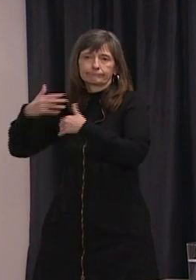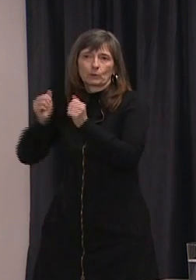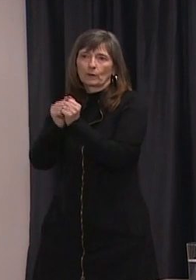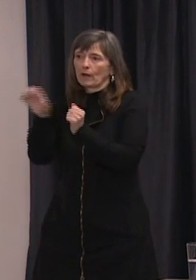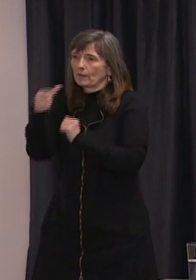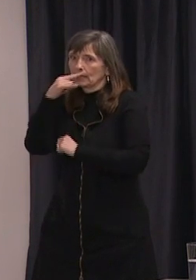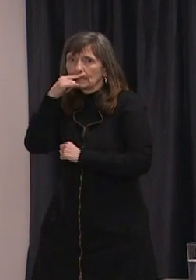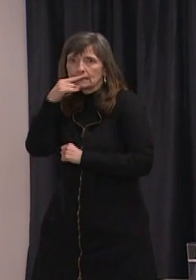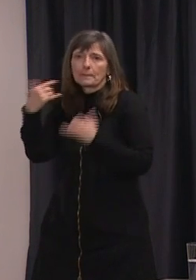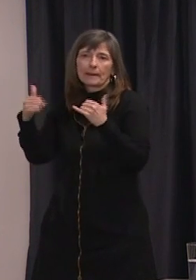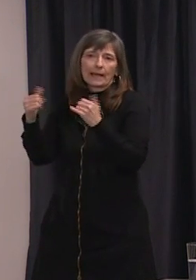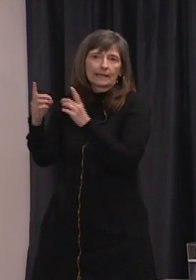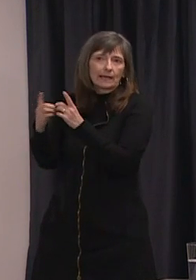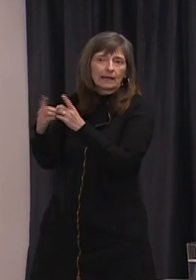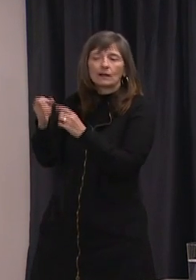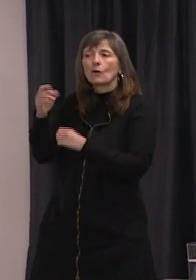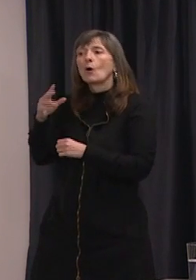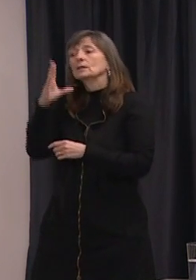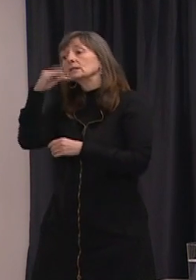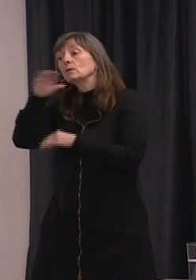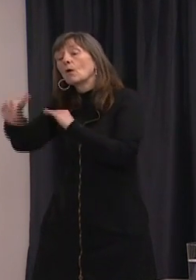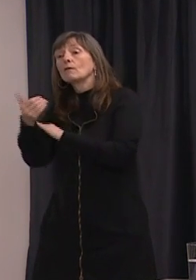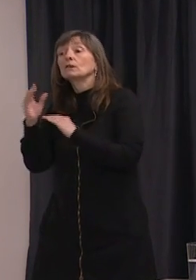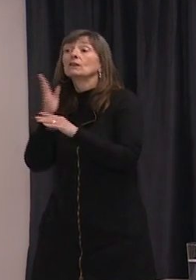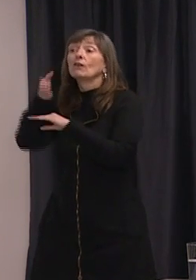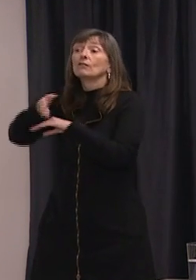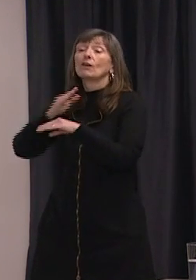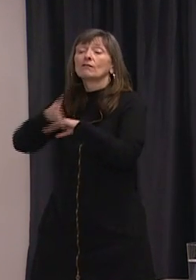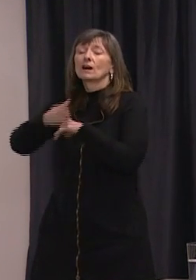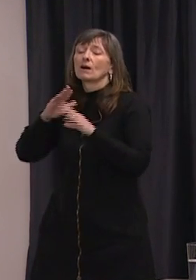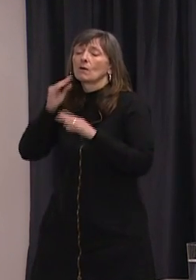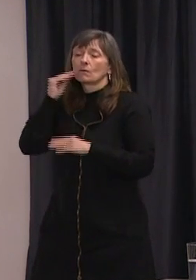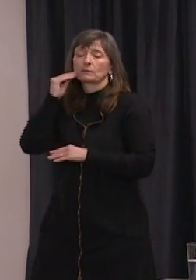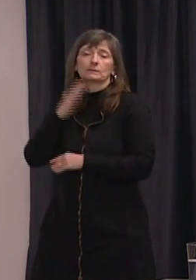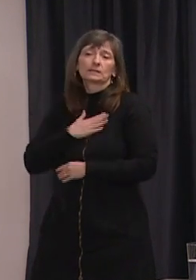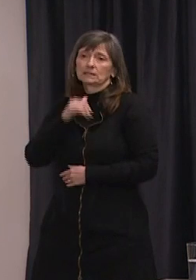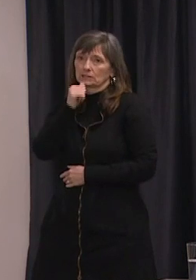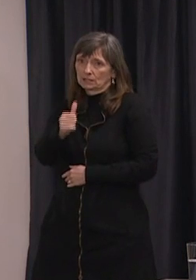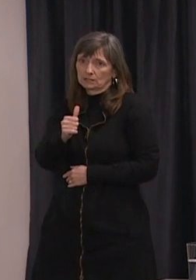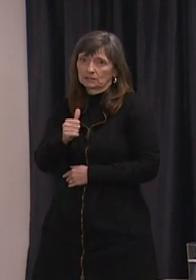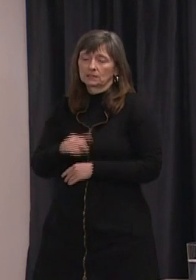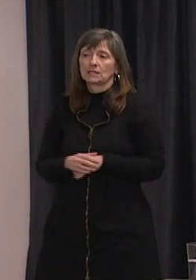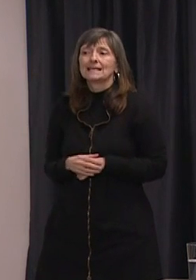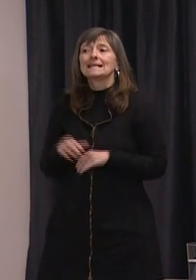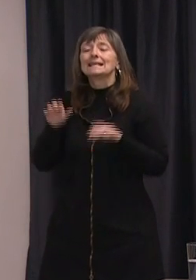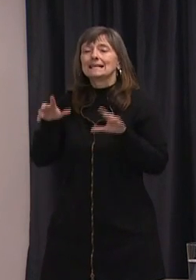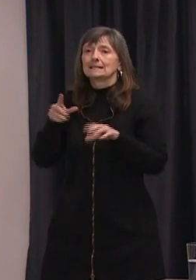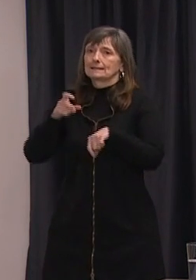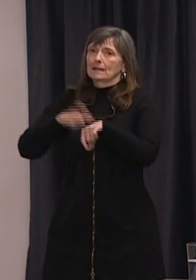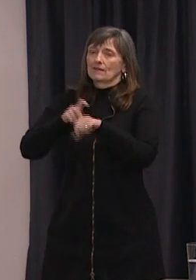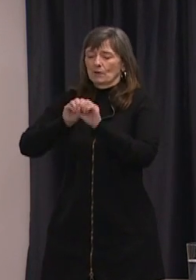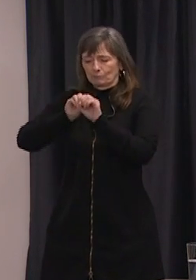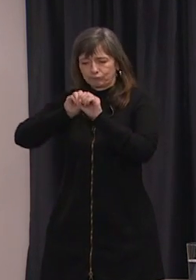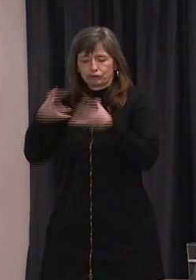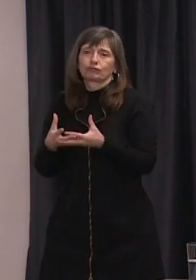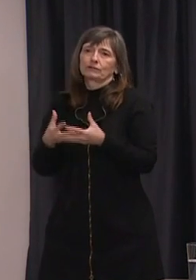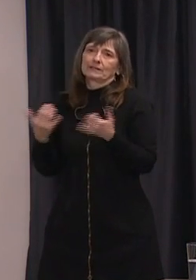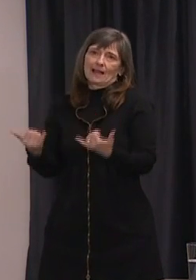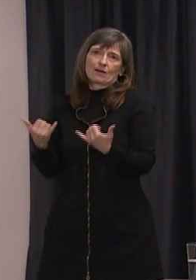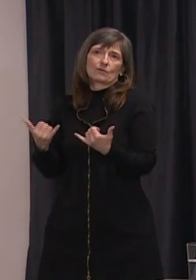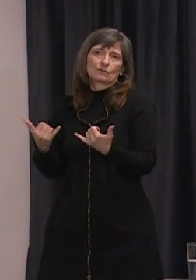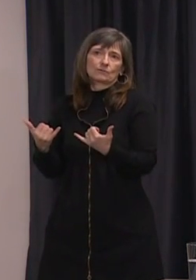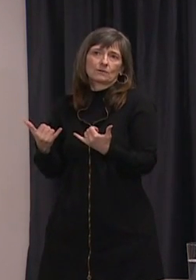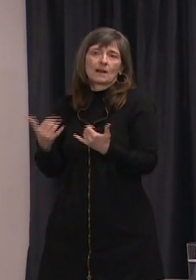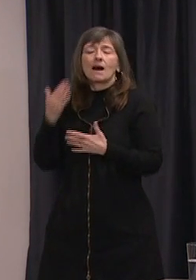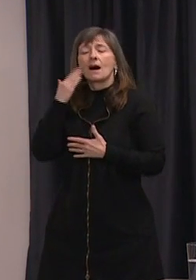We are in a pandemic and everyone needs to take steps to protect themselves and their loved ones. I know that this is frightening for